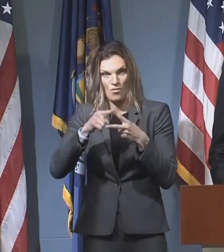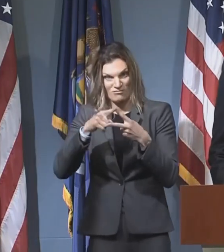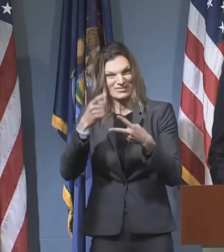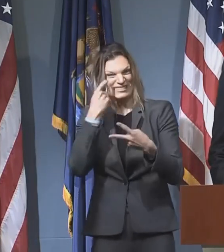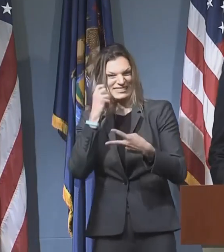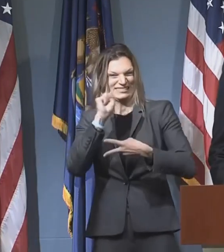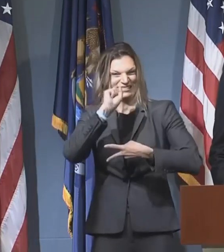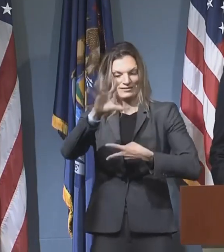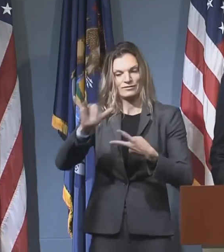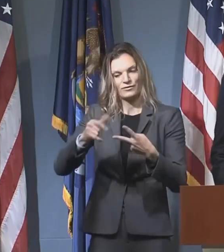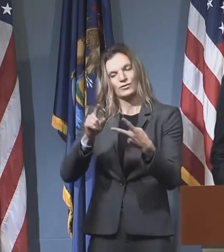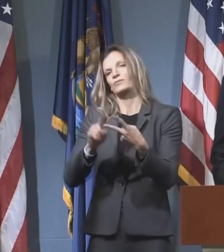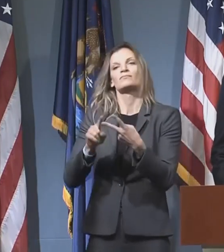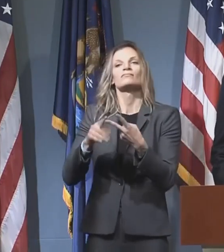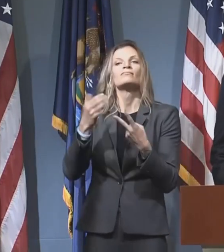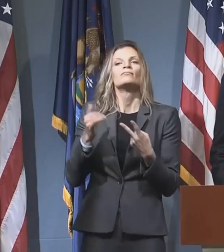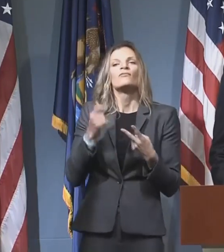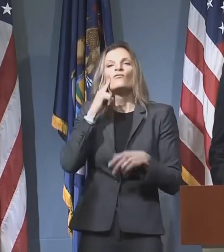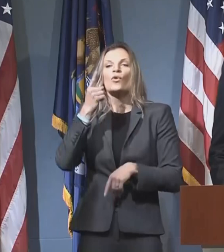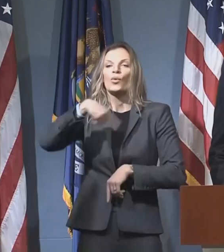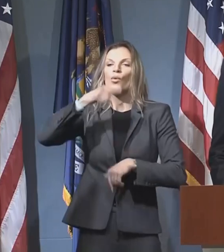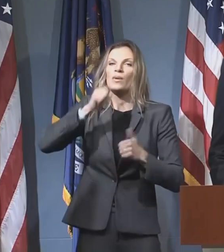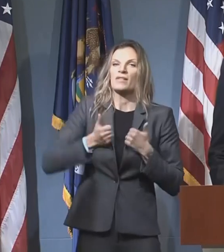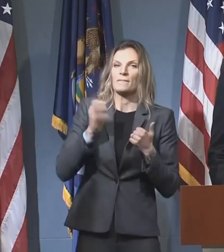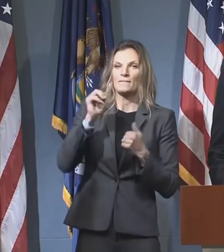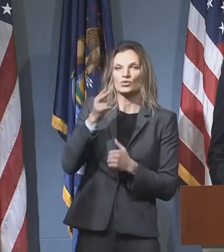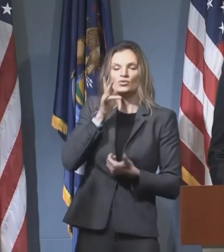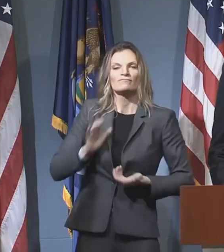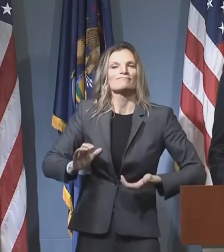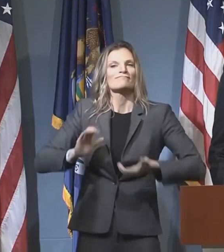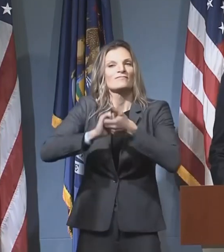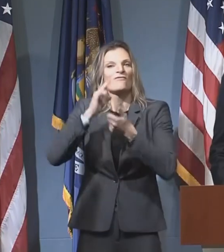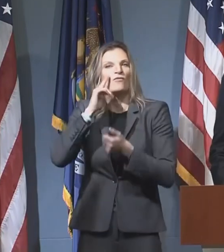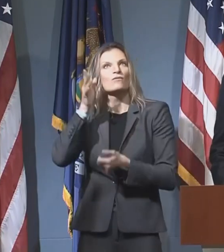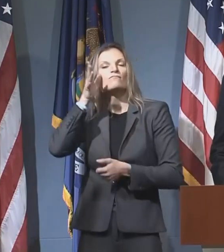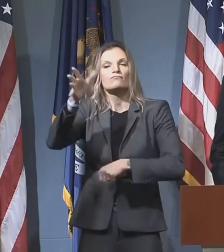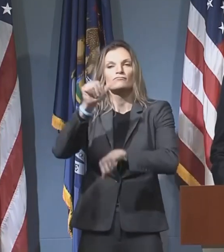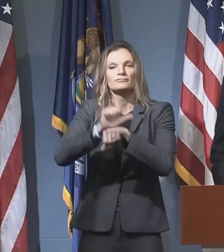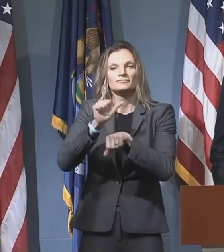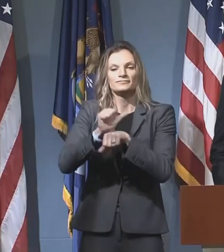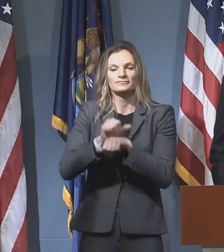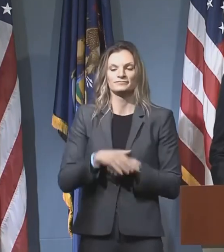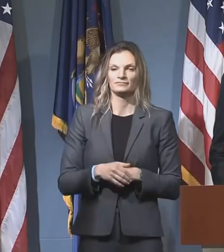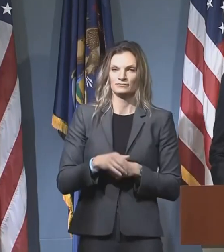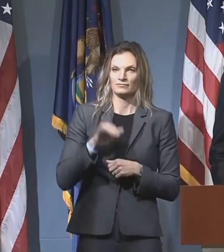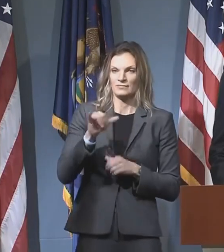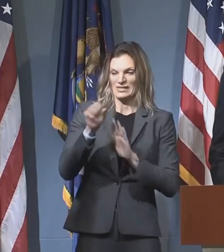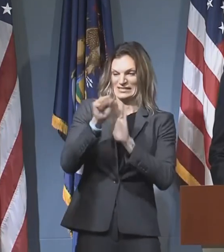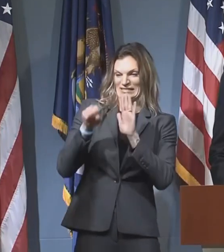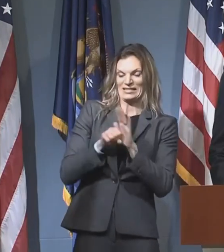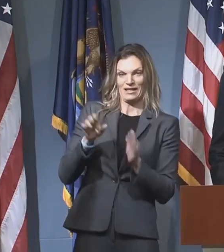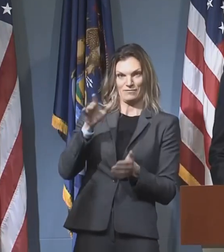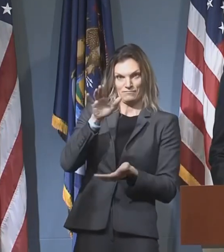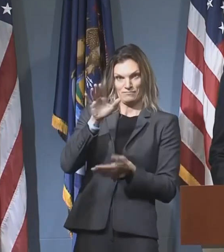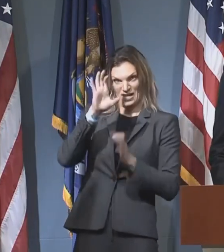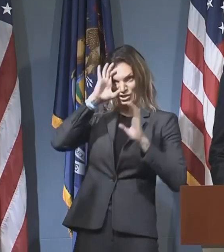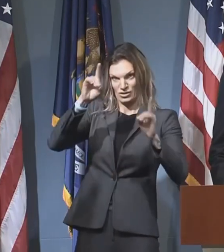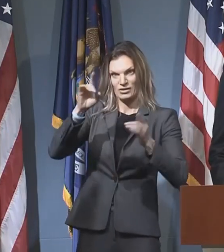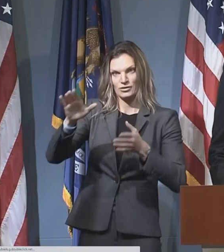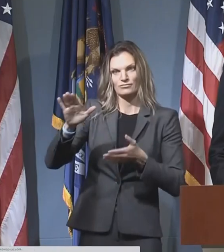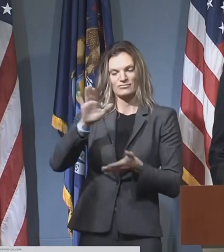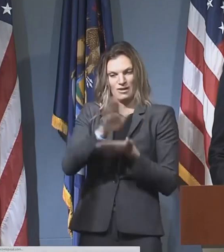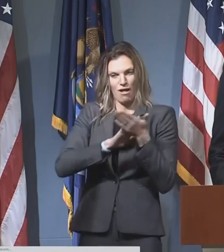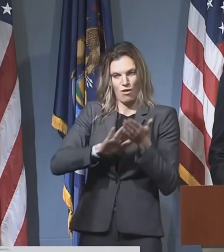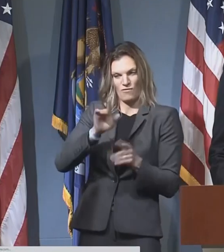Michiganders upscale into new careers. We are partnering with the Modern States Education Alliance and the College Board to help